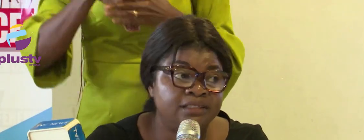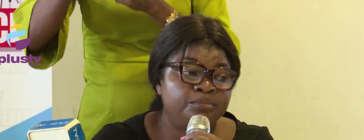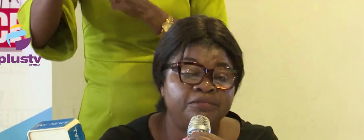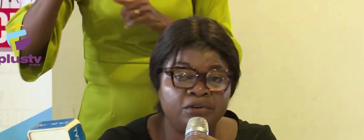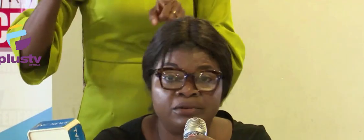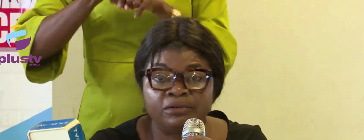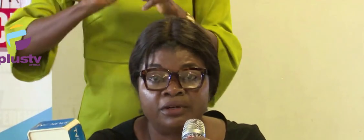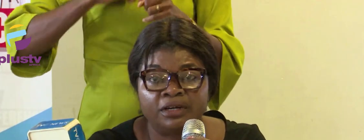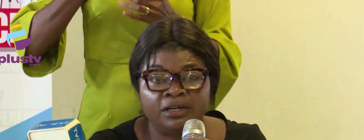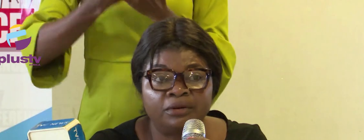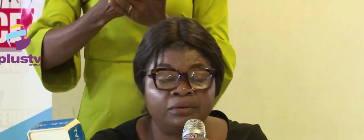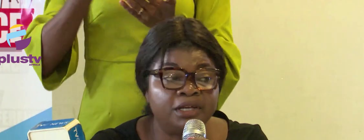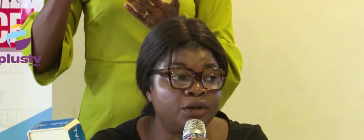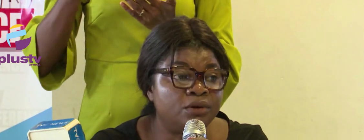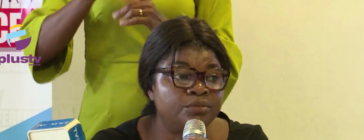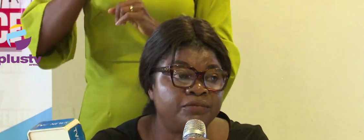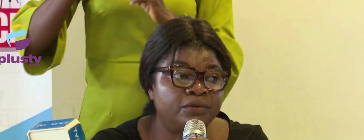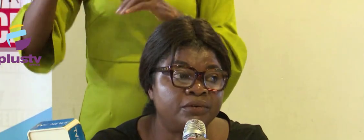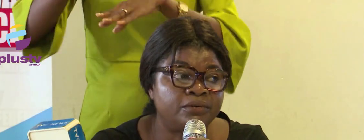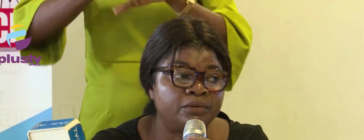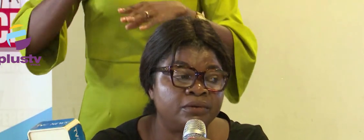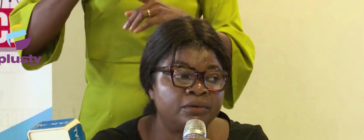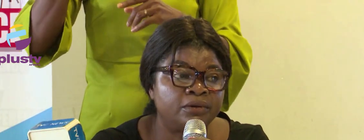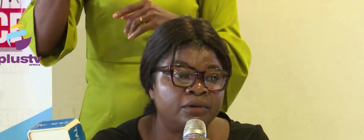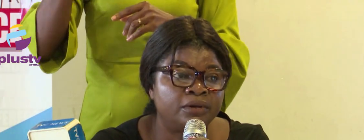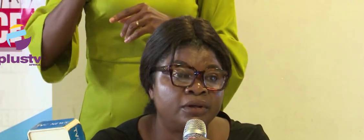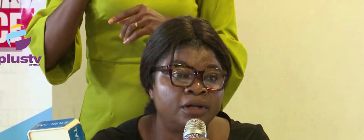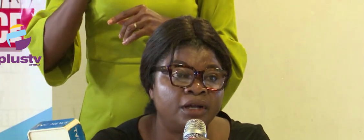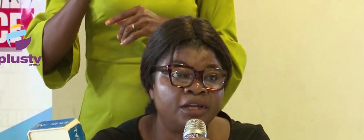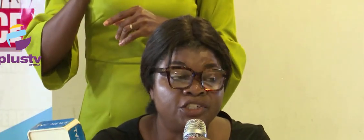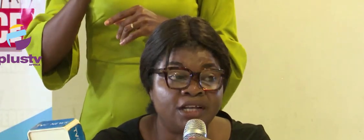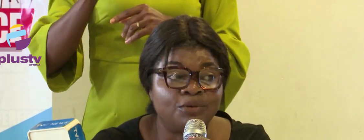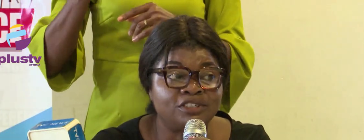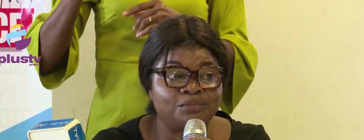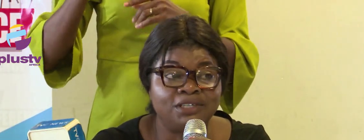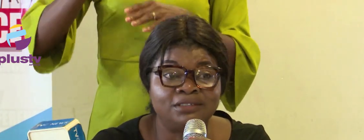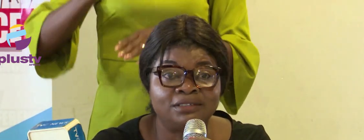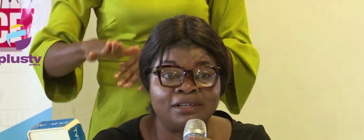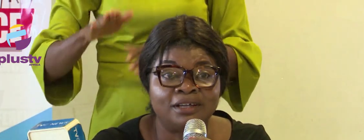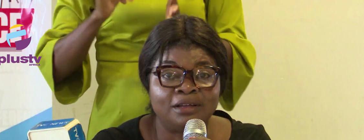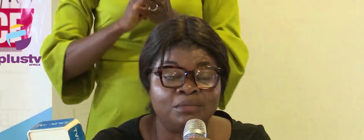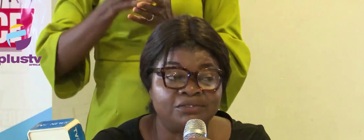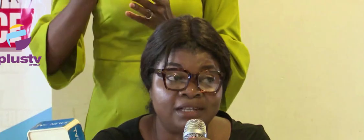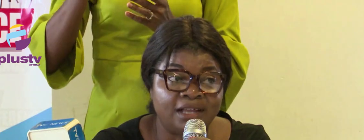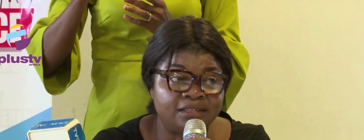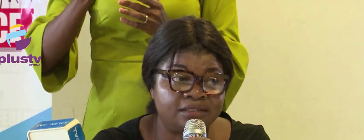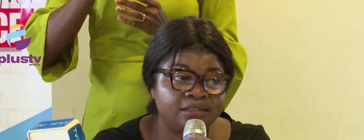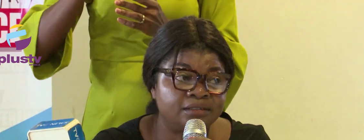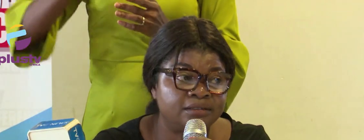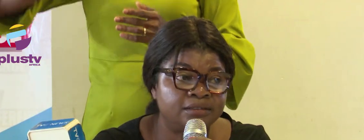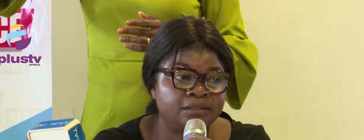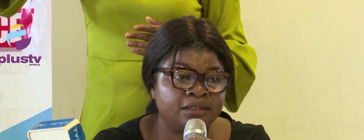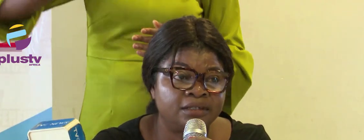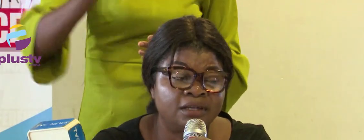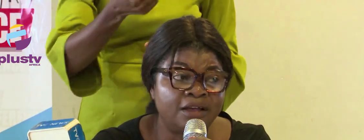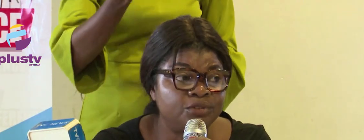Like I said before, when they called before a child that was being mandalized,